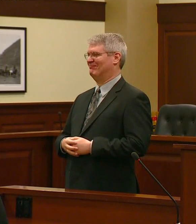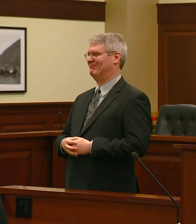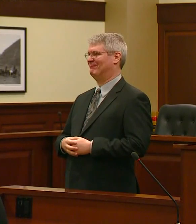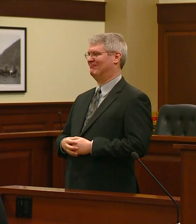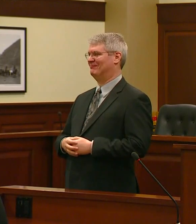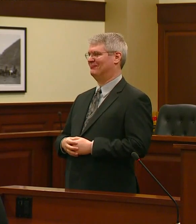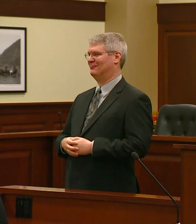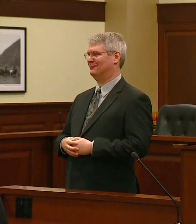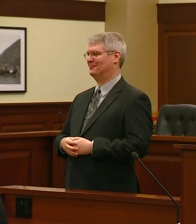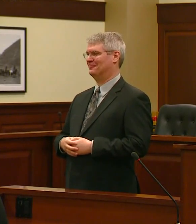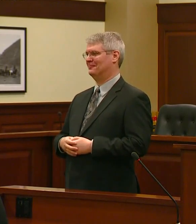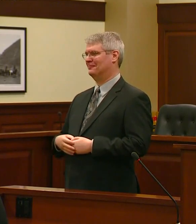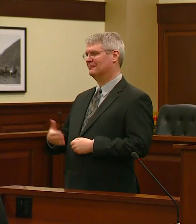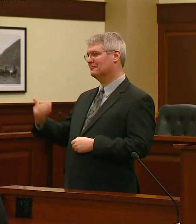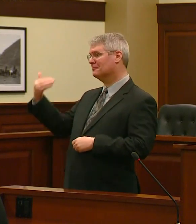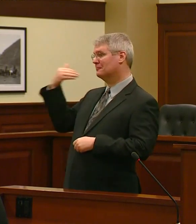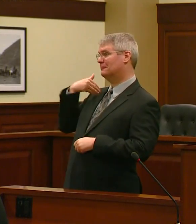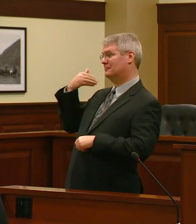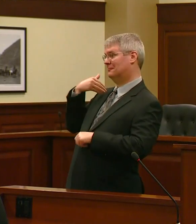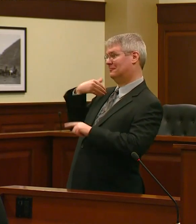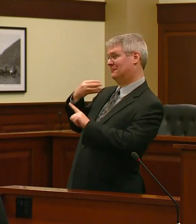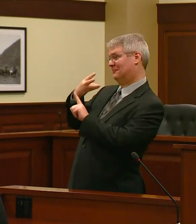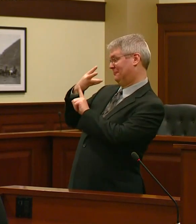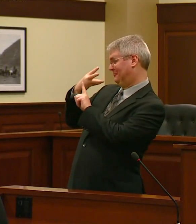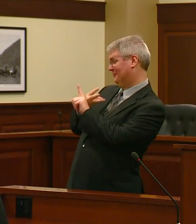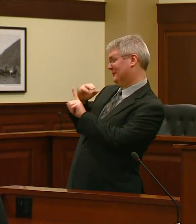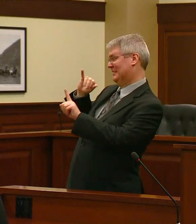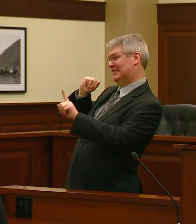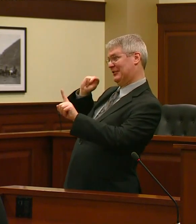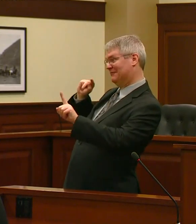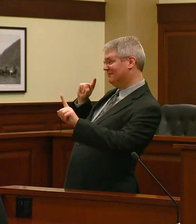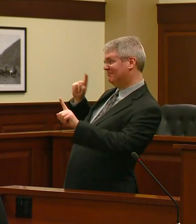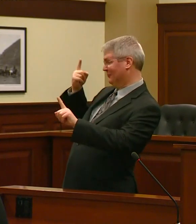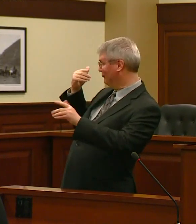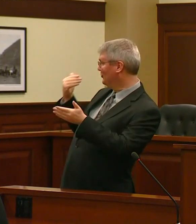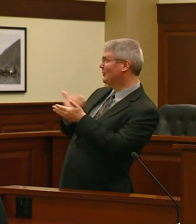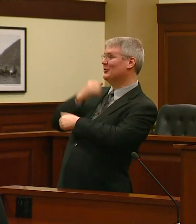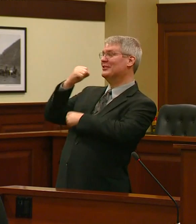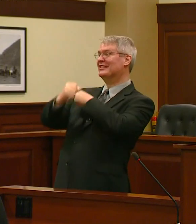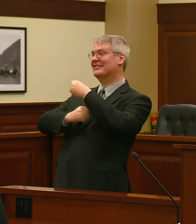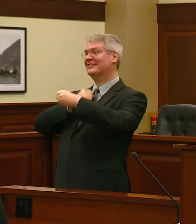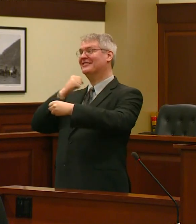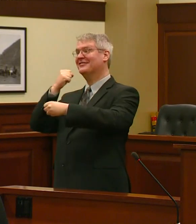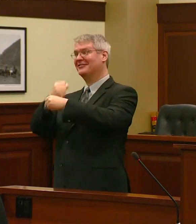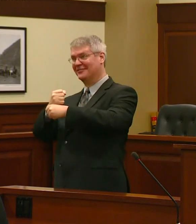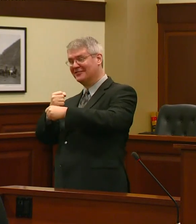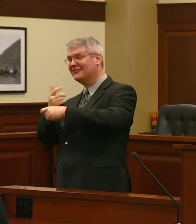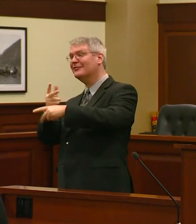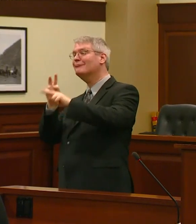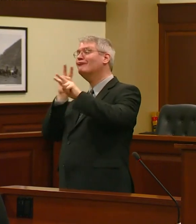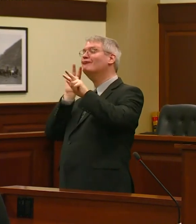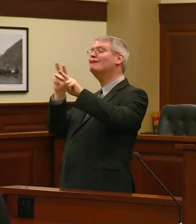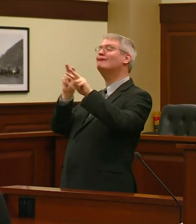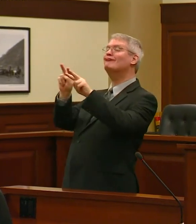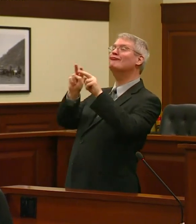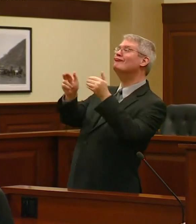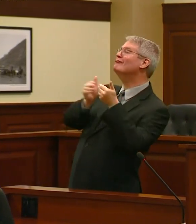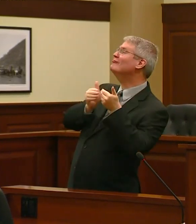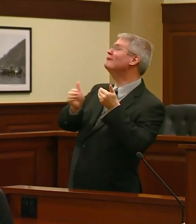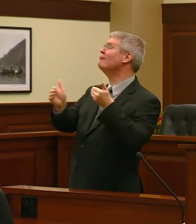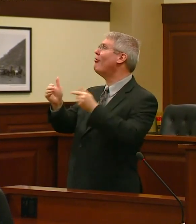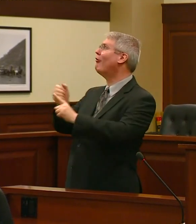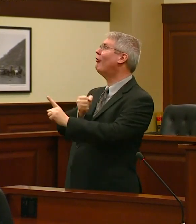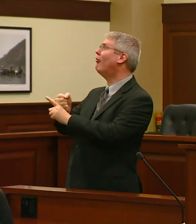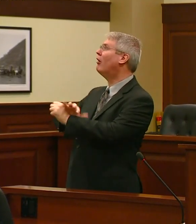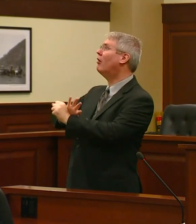even saying himself that this is a bait, a bait to get the economy going to get people back to work. Now, again, they understand that there is a lot of stuff